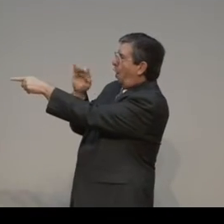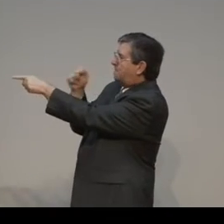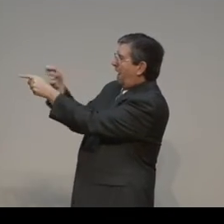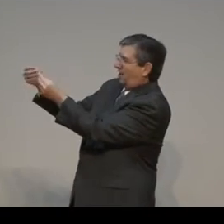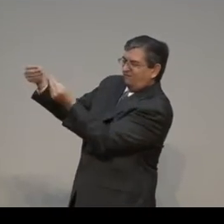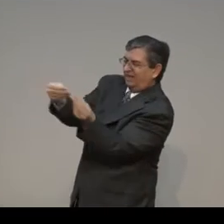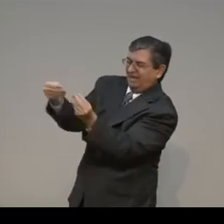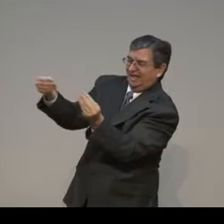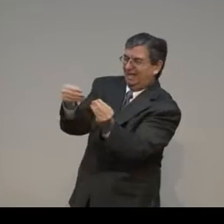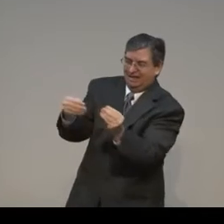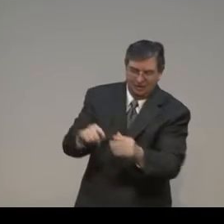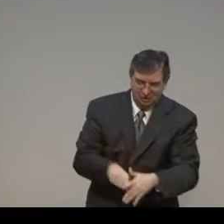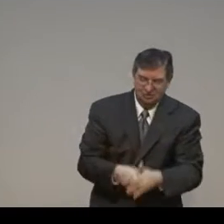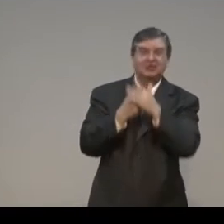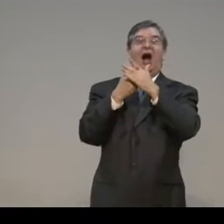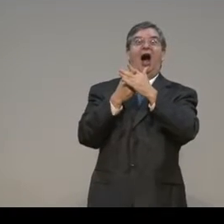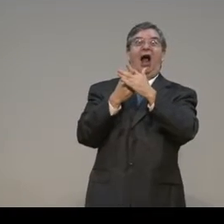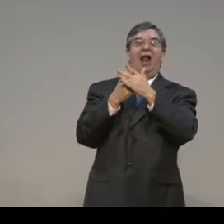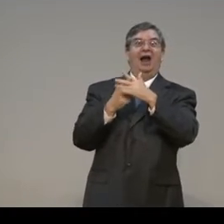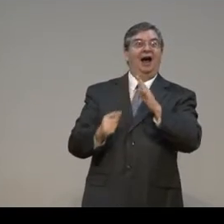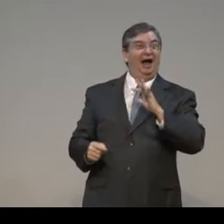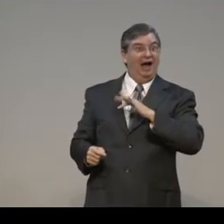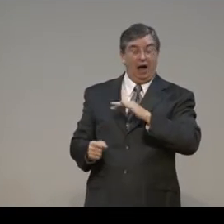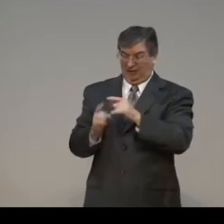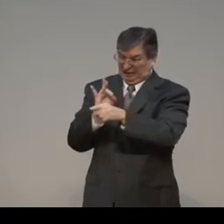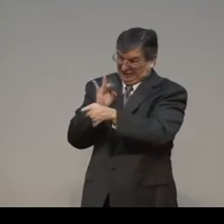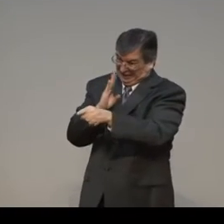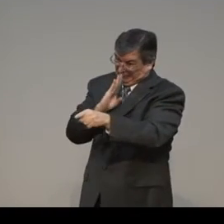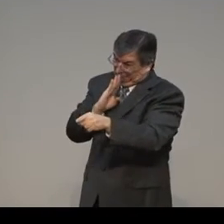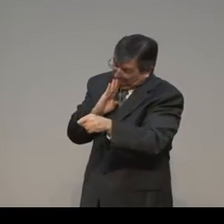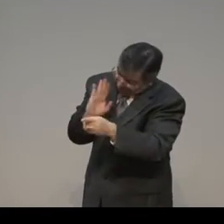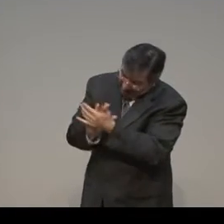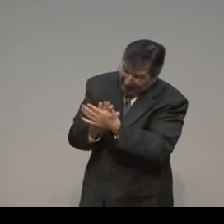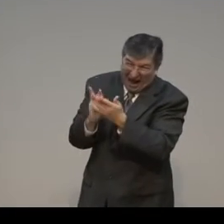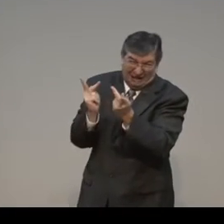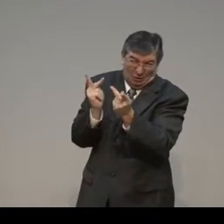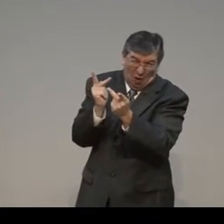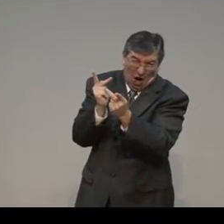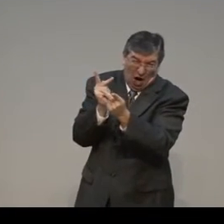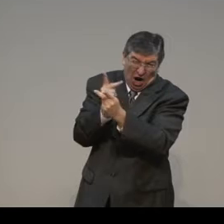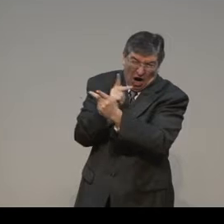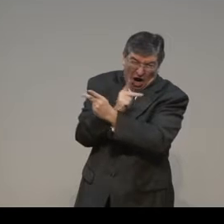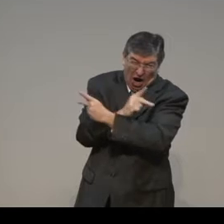have to have another car, and the jumper cables to check it out.